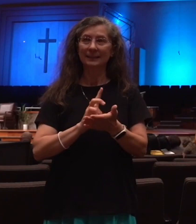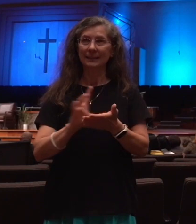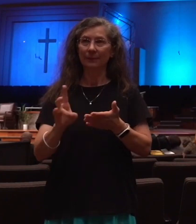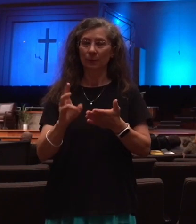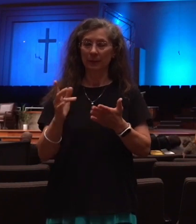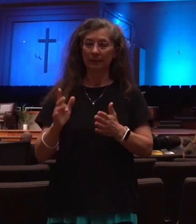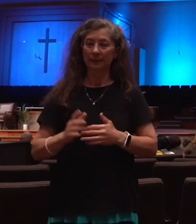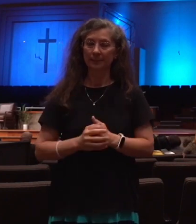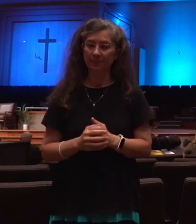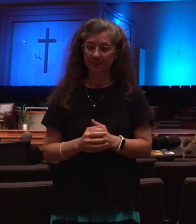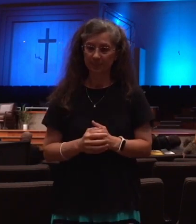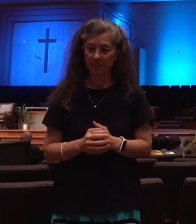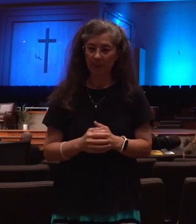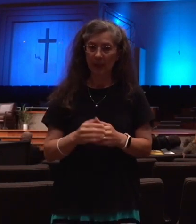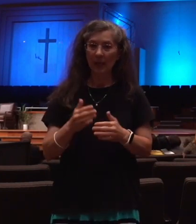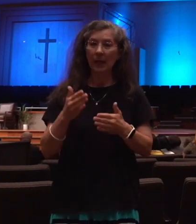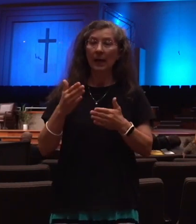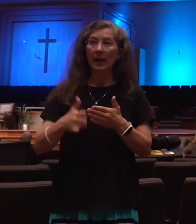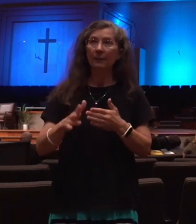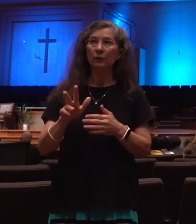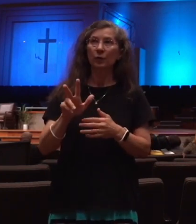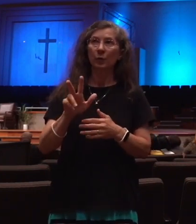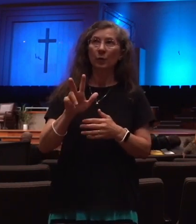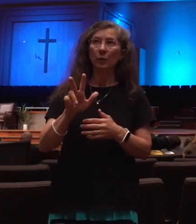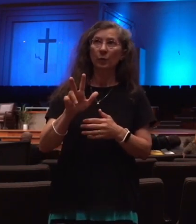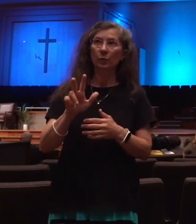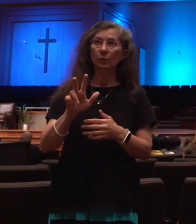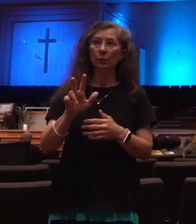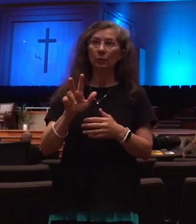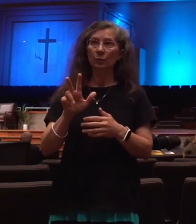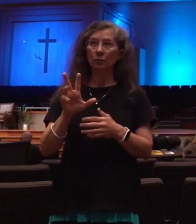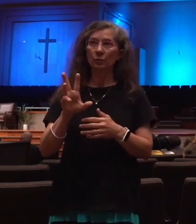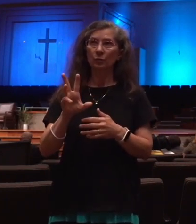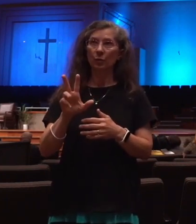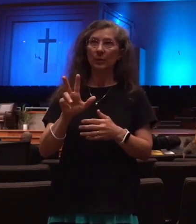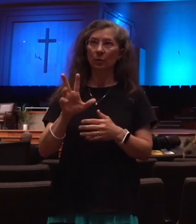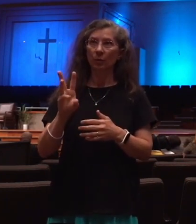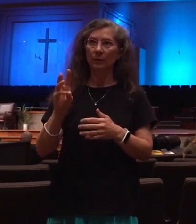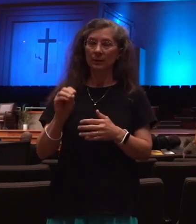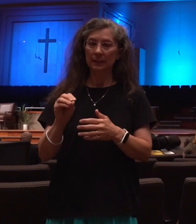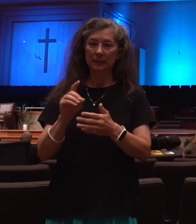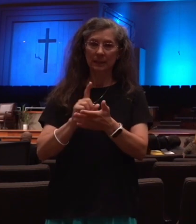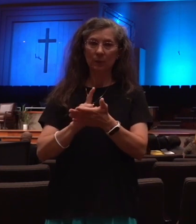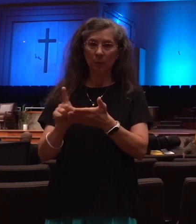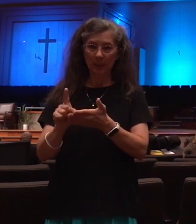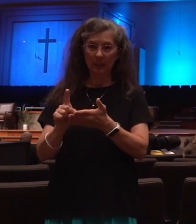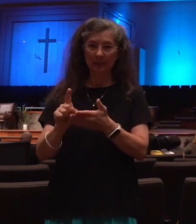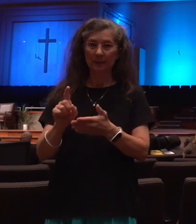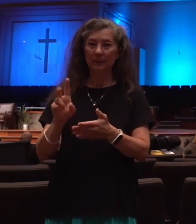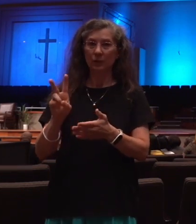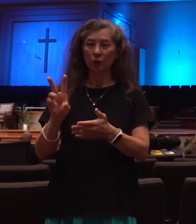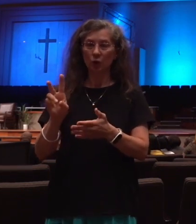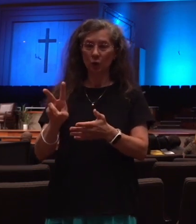And after threescore and two weeks shall Messiah be cut off, but not for him.